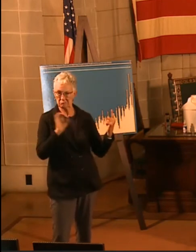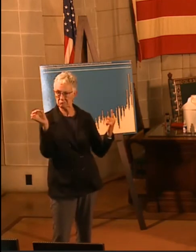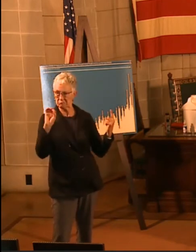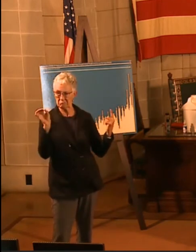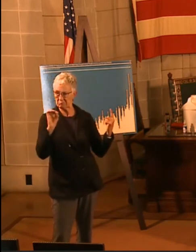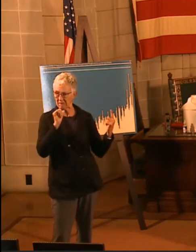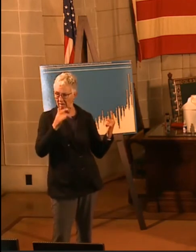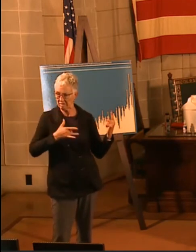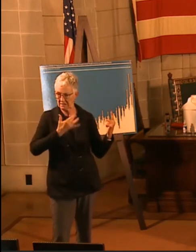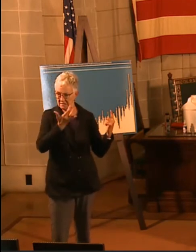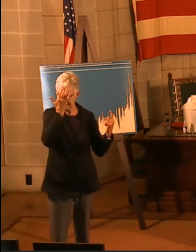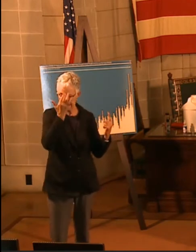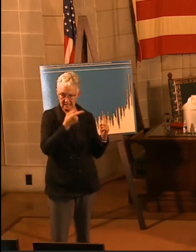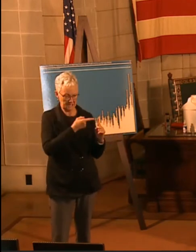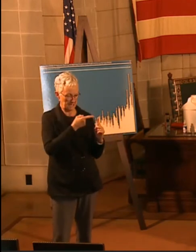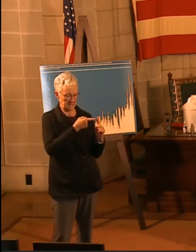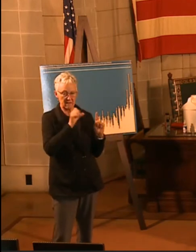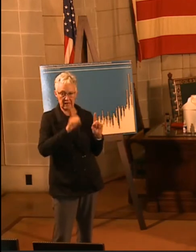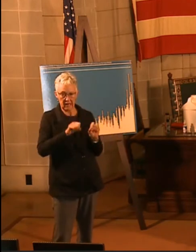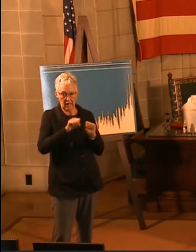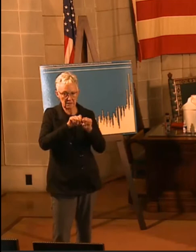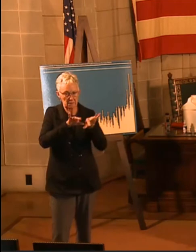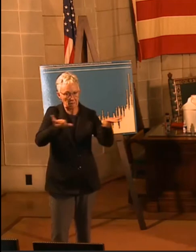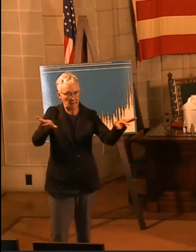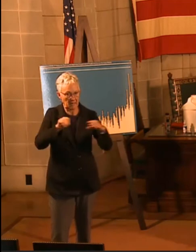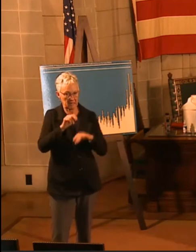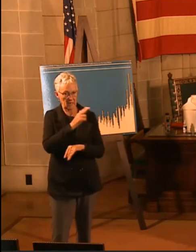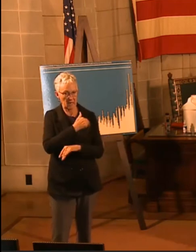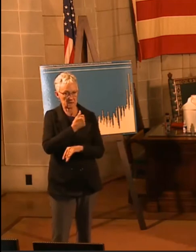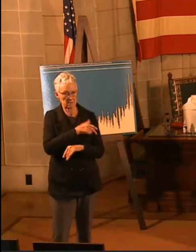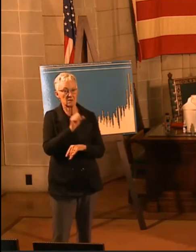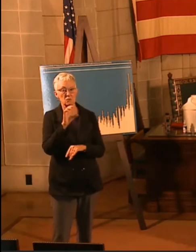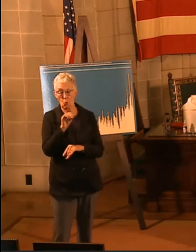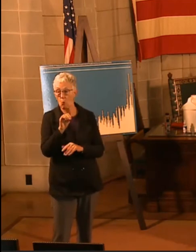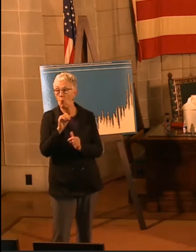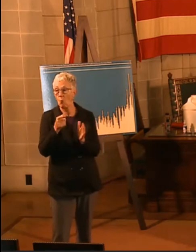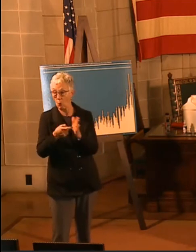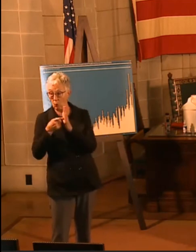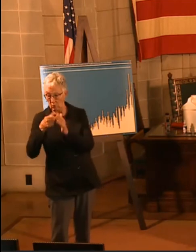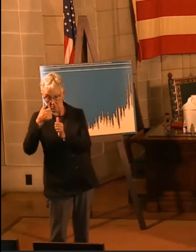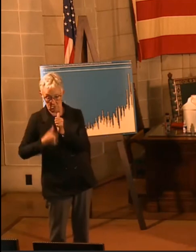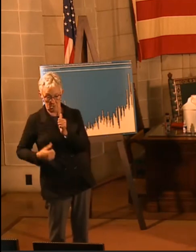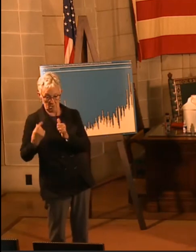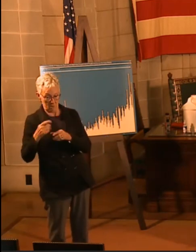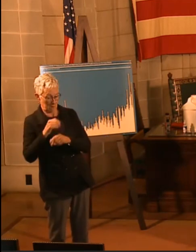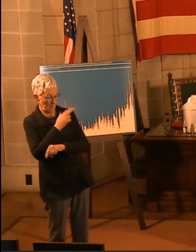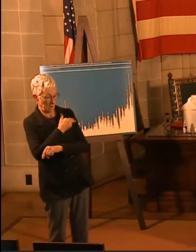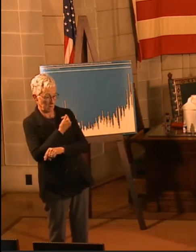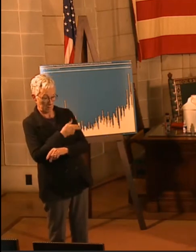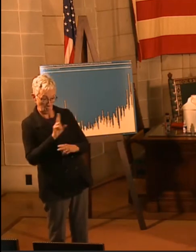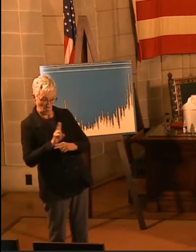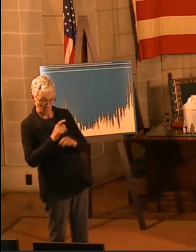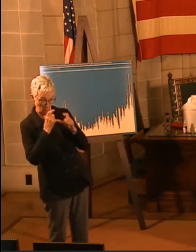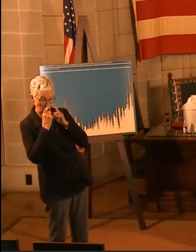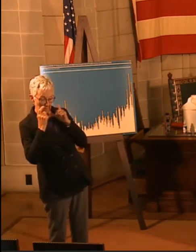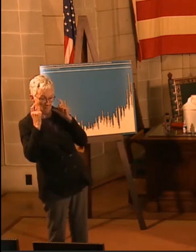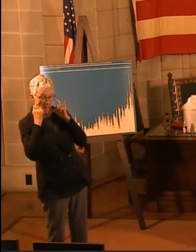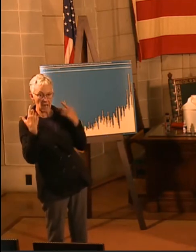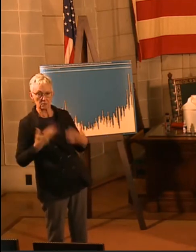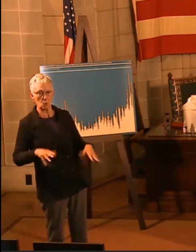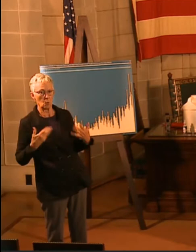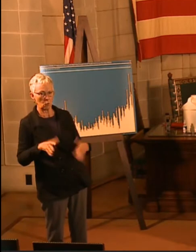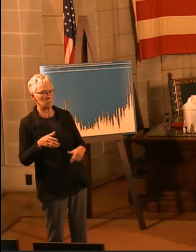from that contact. And that idea of everybody masking in the community is really a powerful tool,